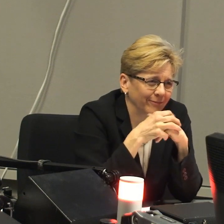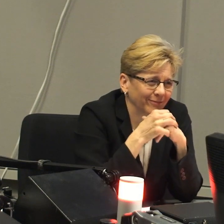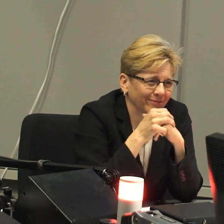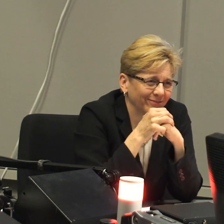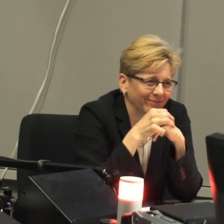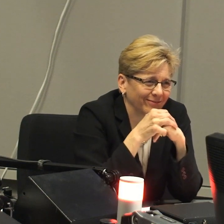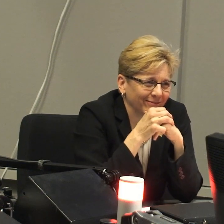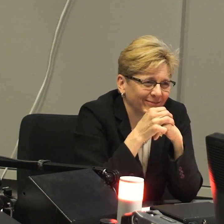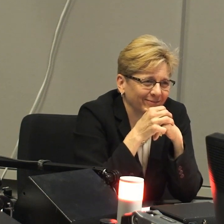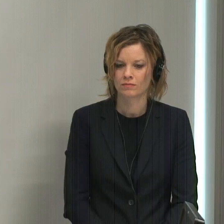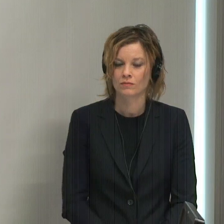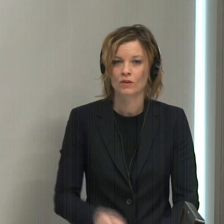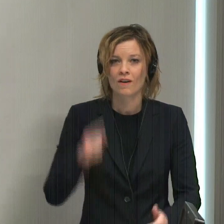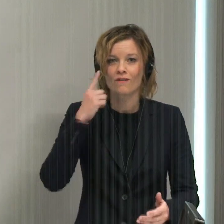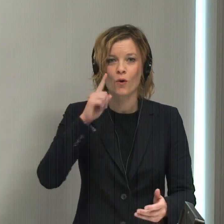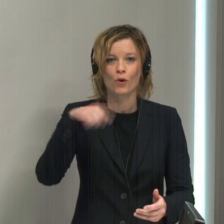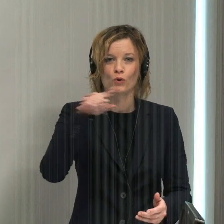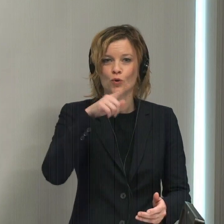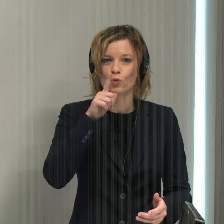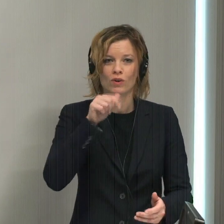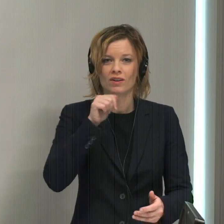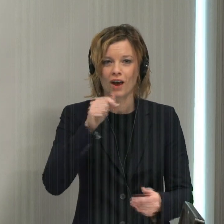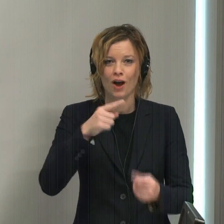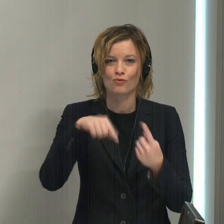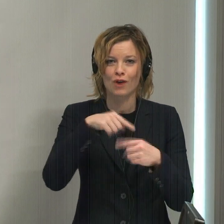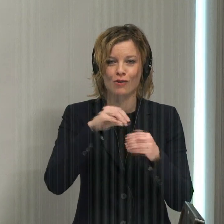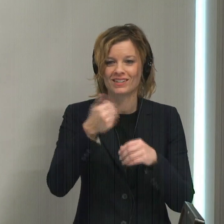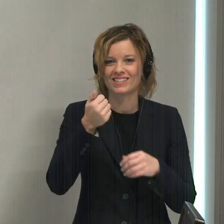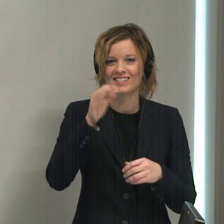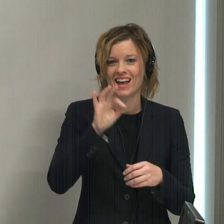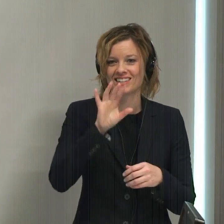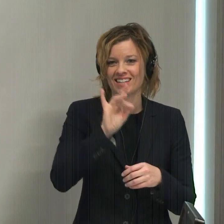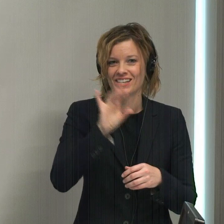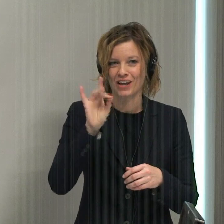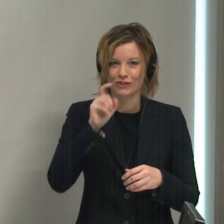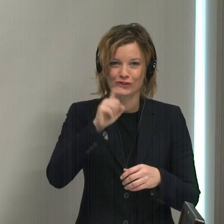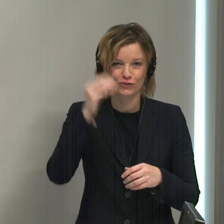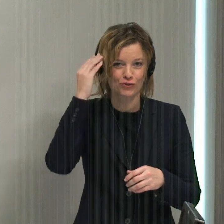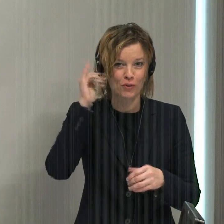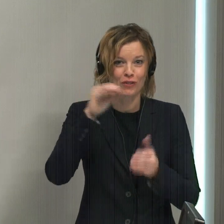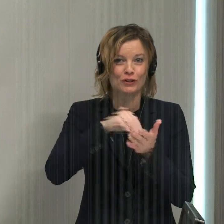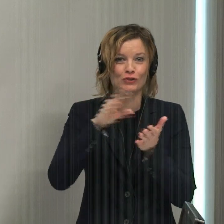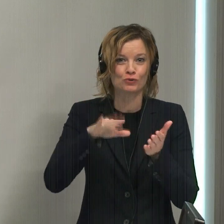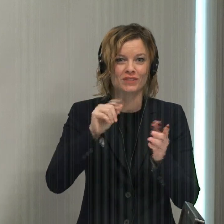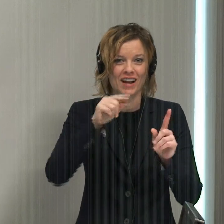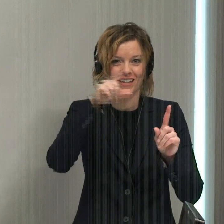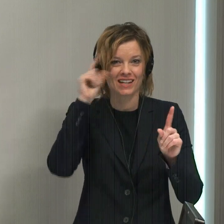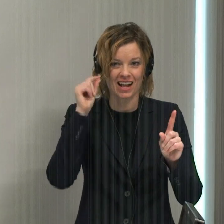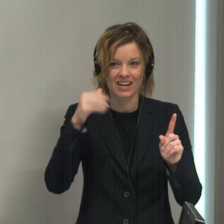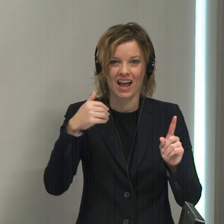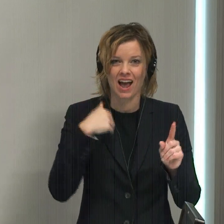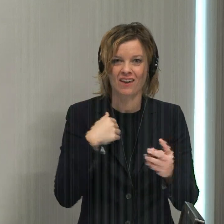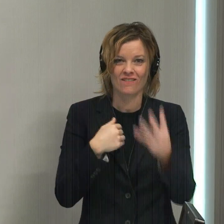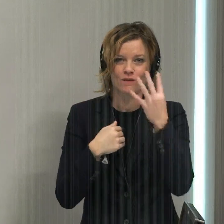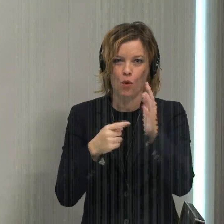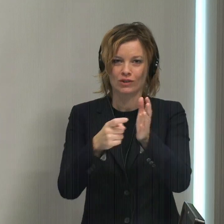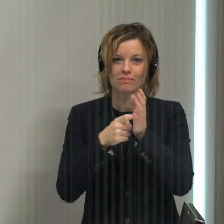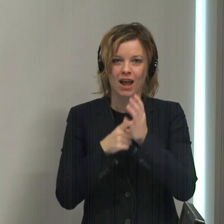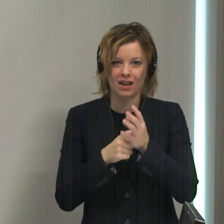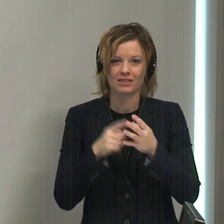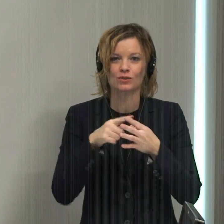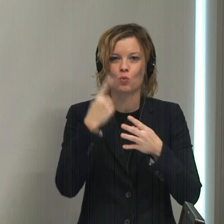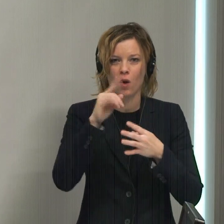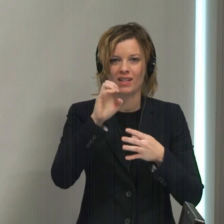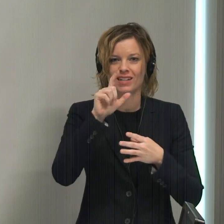we all can look forward to. For those of you who were not around in 1988, you should know that the students at Gallaudet had four demands. One, that